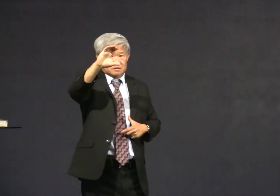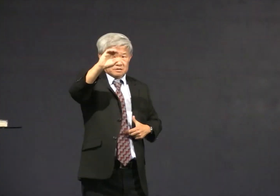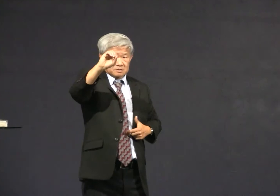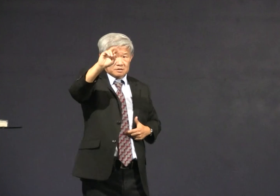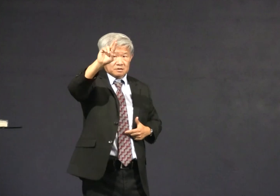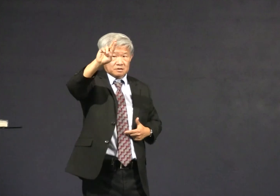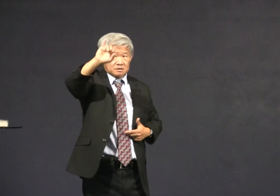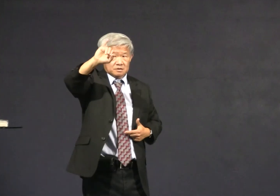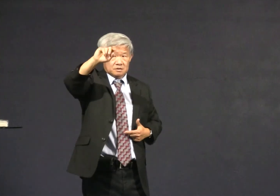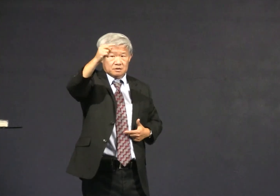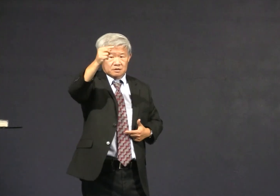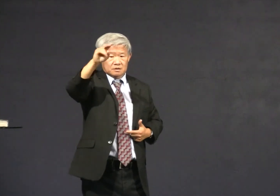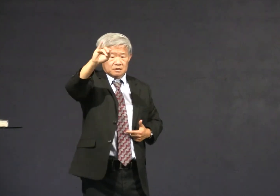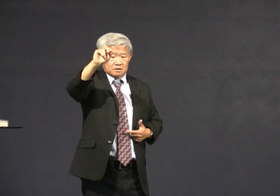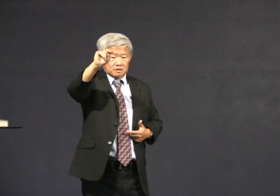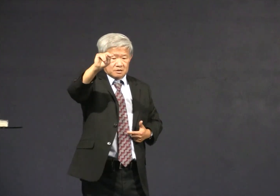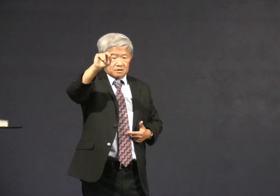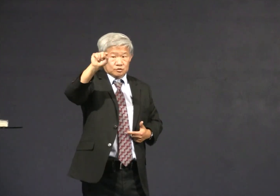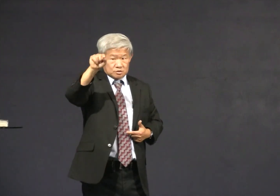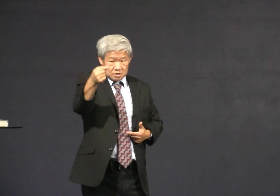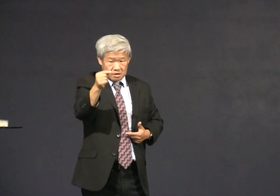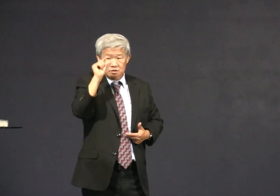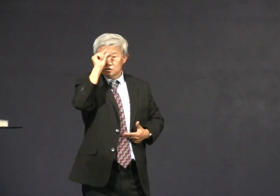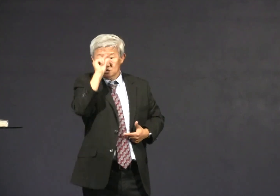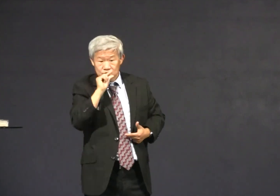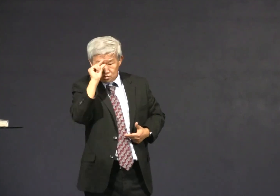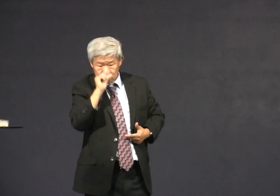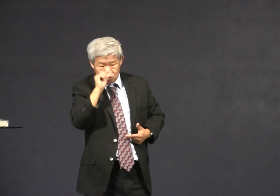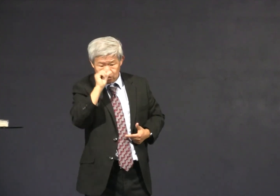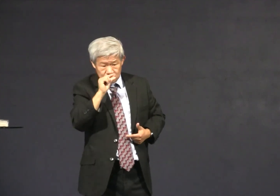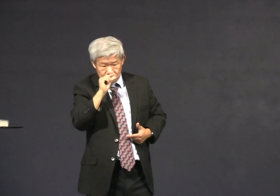in the great city of Corinth Greece